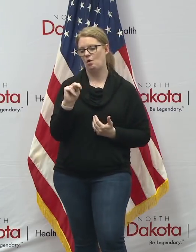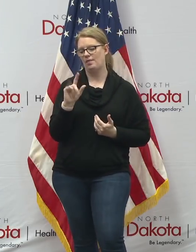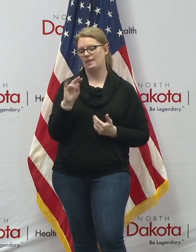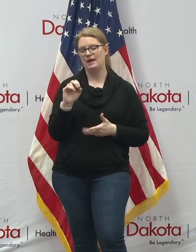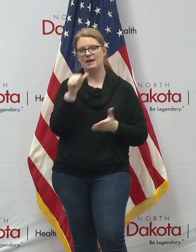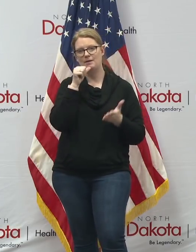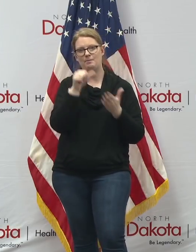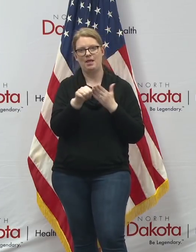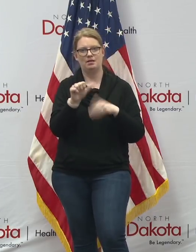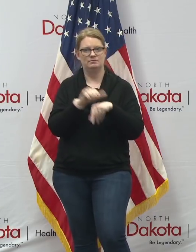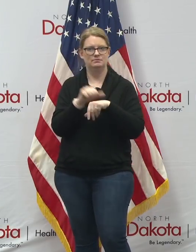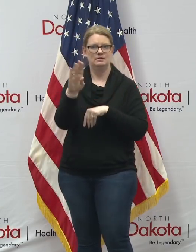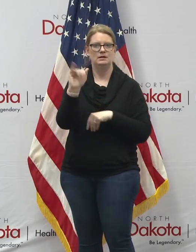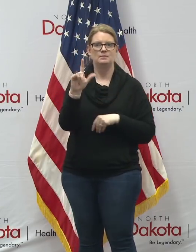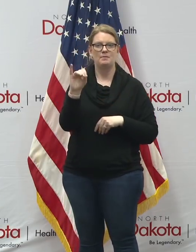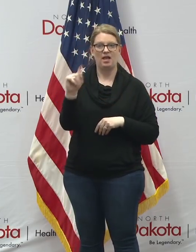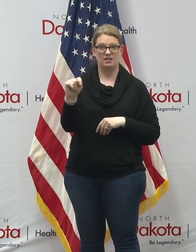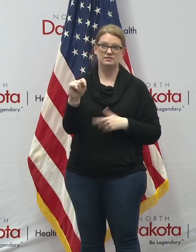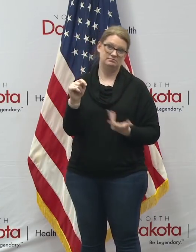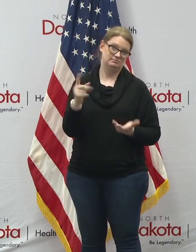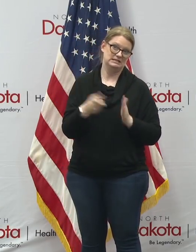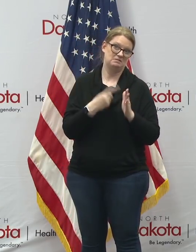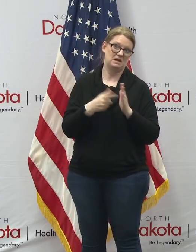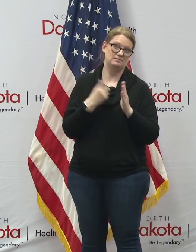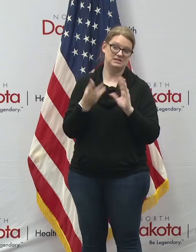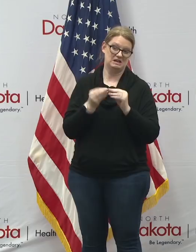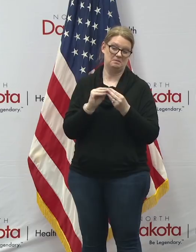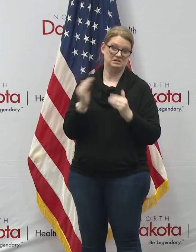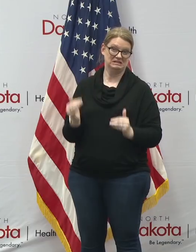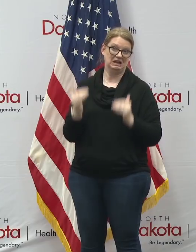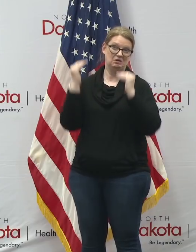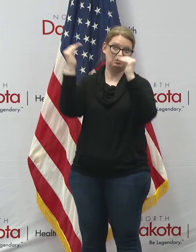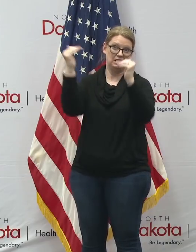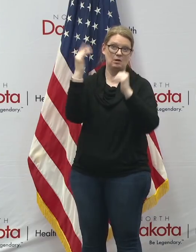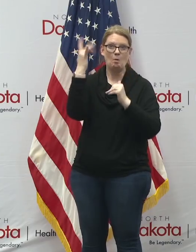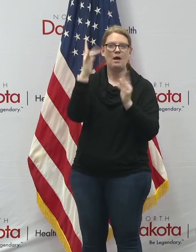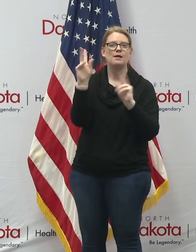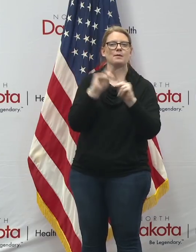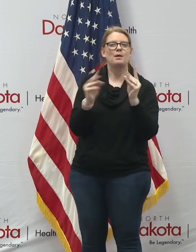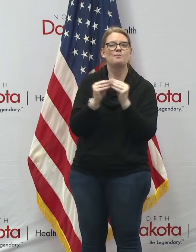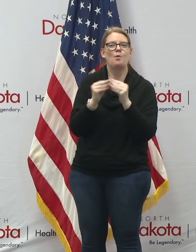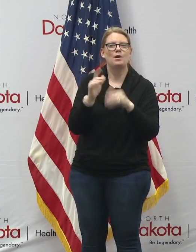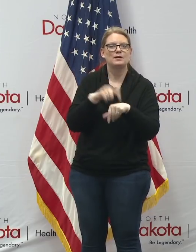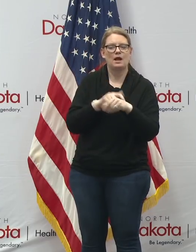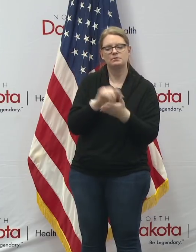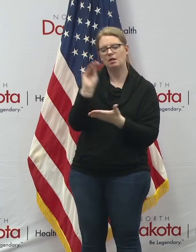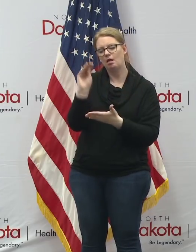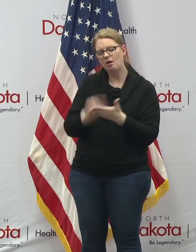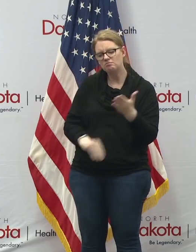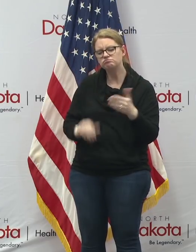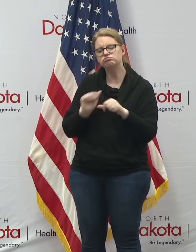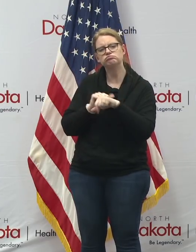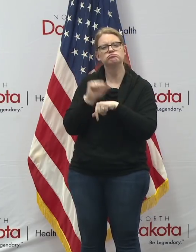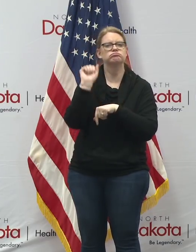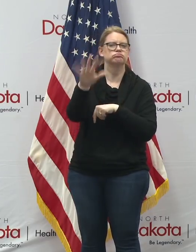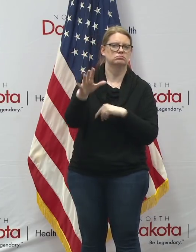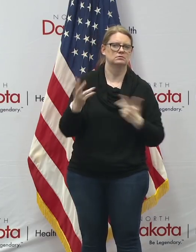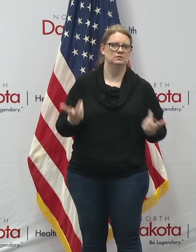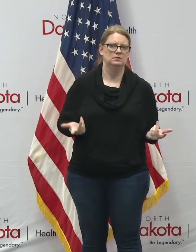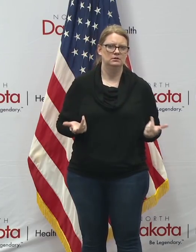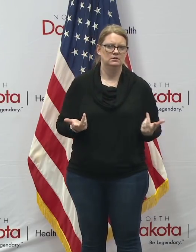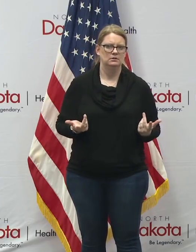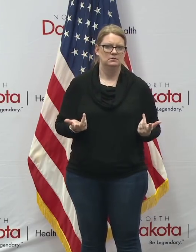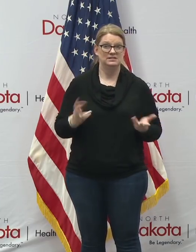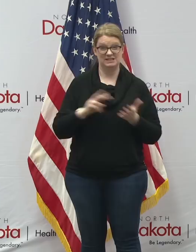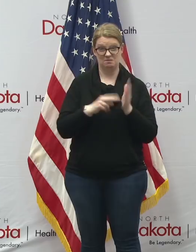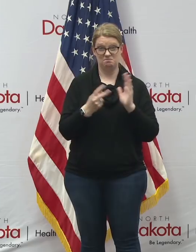balloting you can actually get voter turnout up versus down so it doesn't necessarily have to uh mean that we're going to have lower